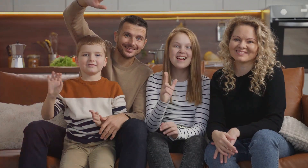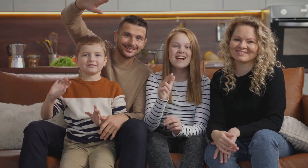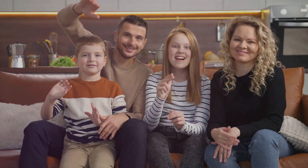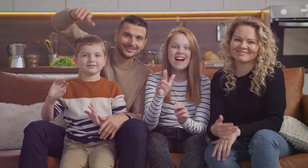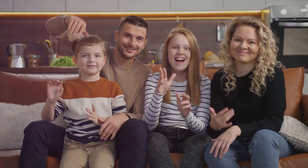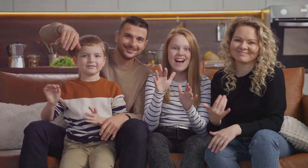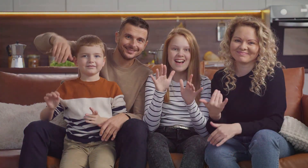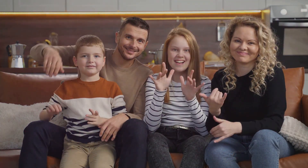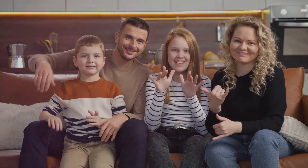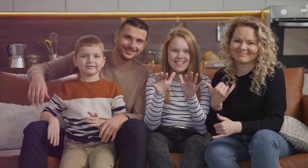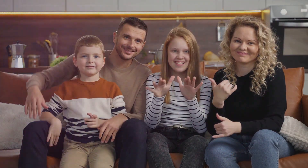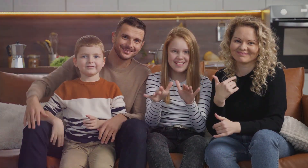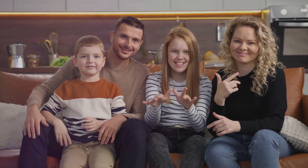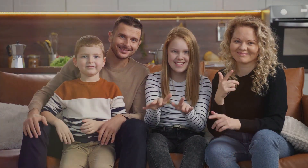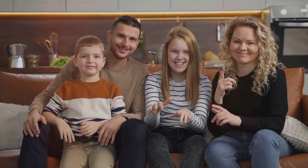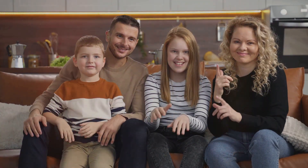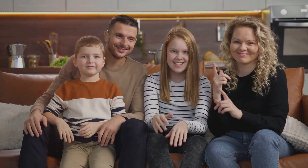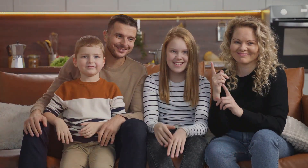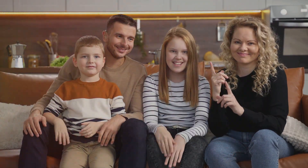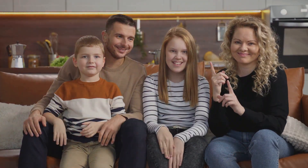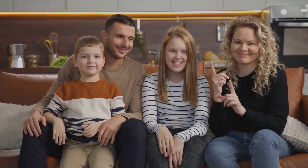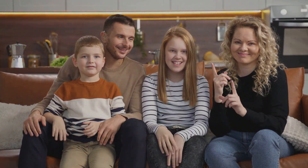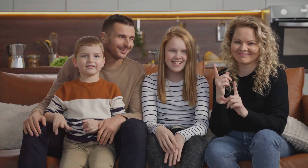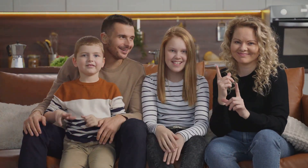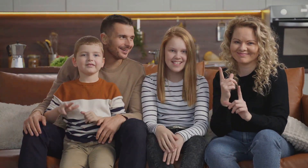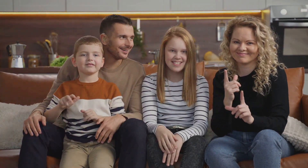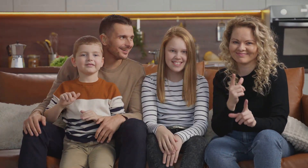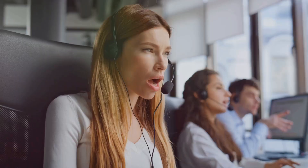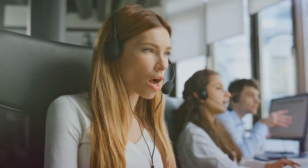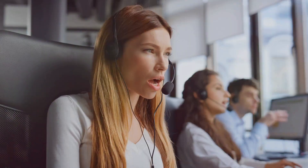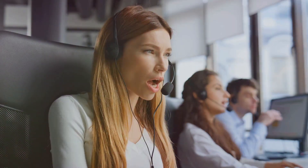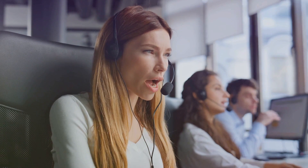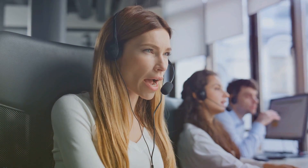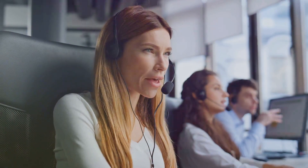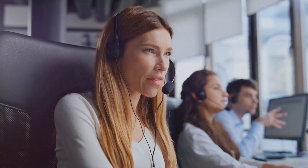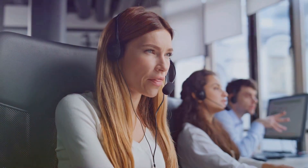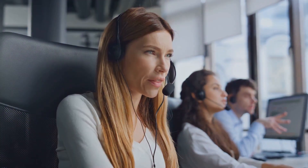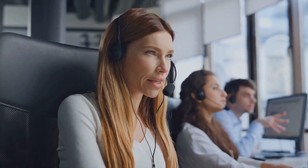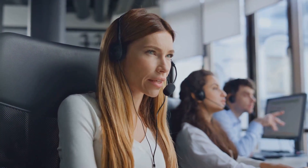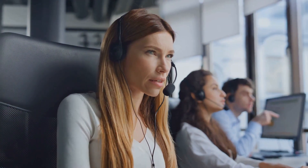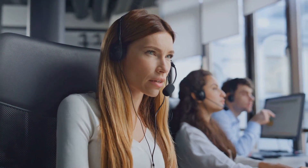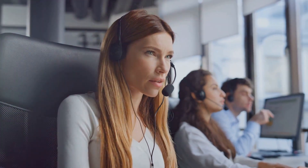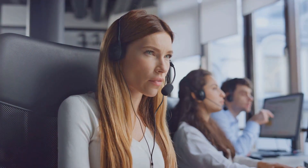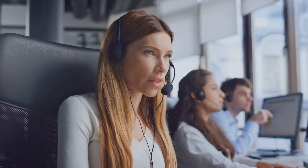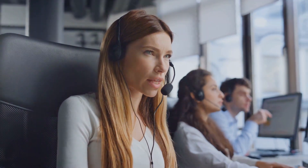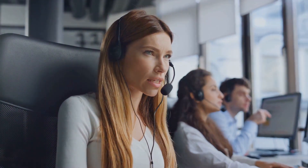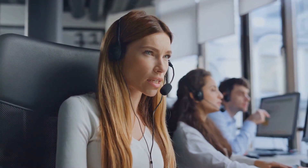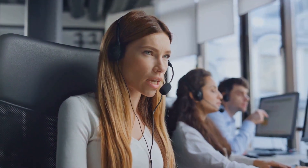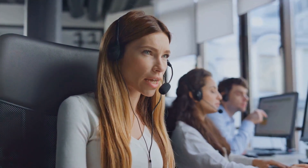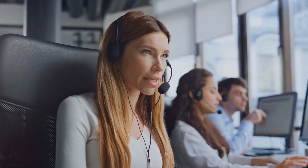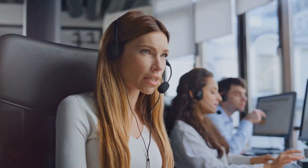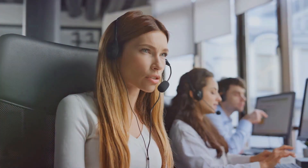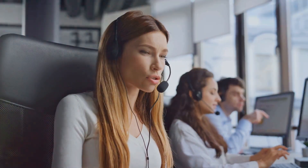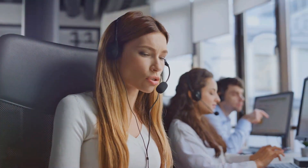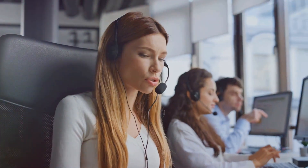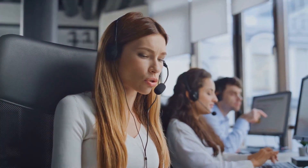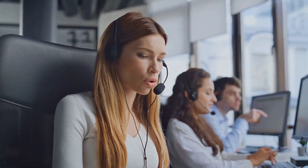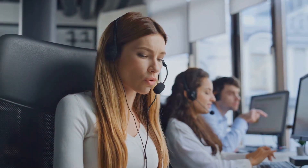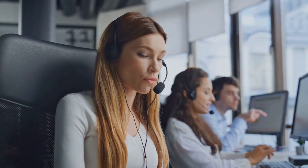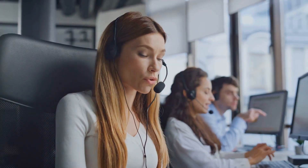the necessary sign language skills to interpret accurately. Neutrality is a cornerstone of professional interpreting, ensuring unbiased